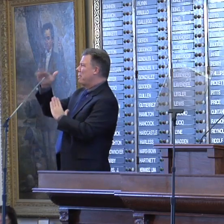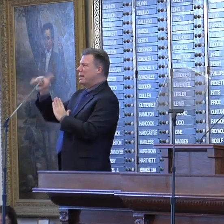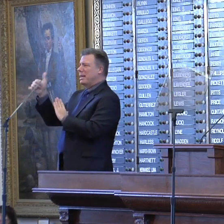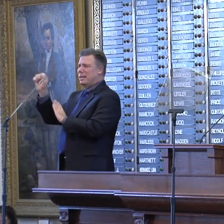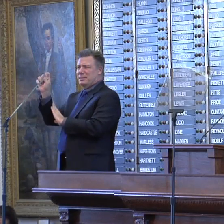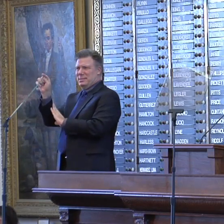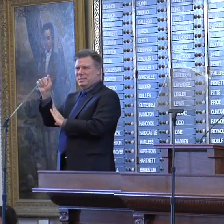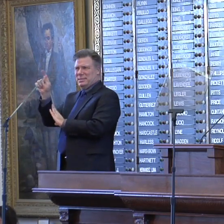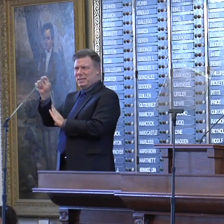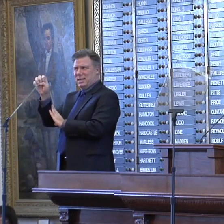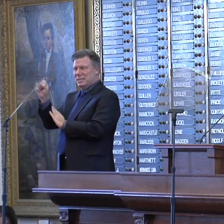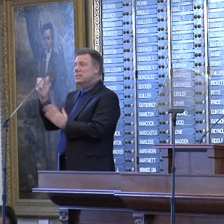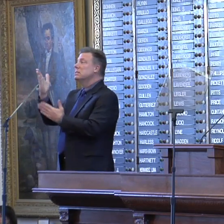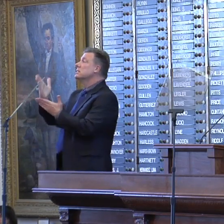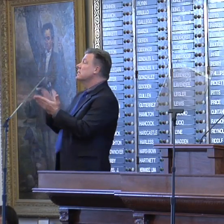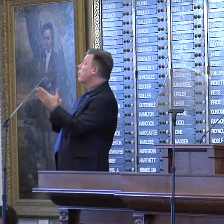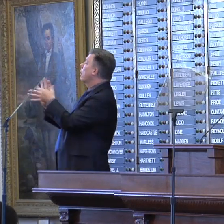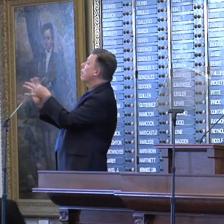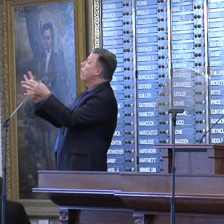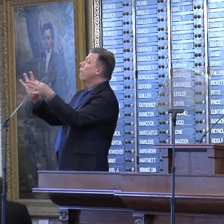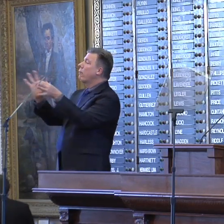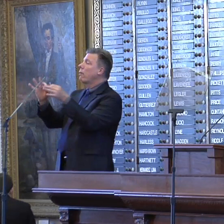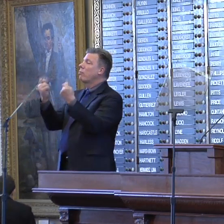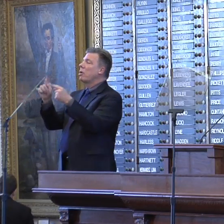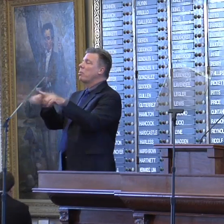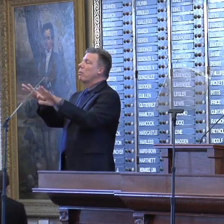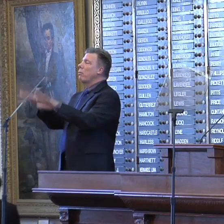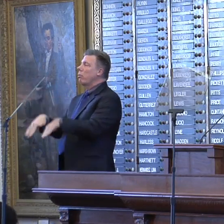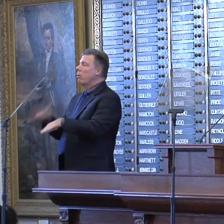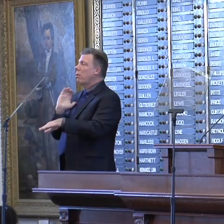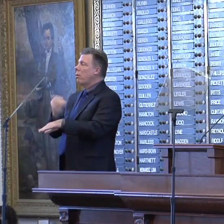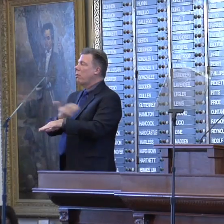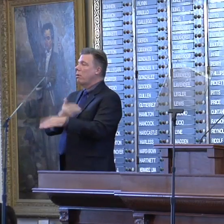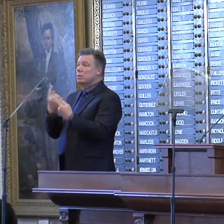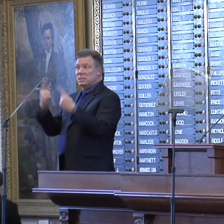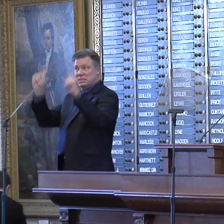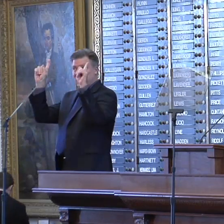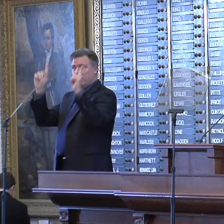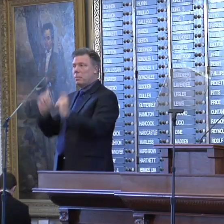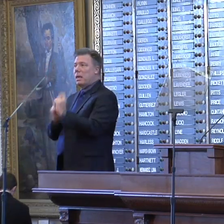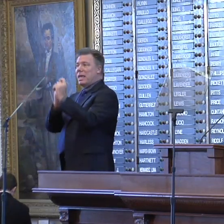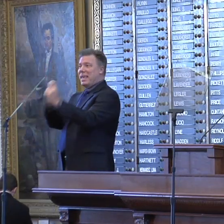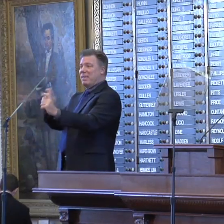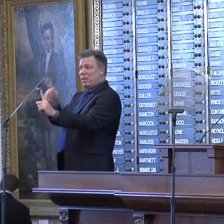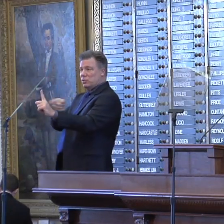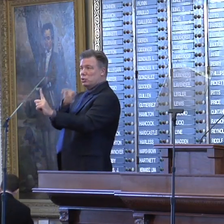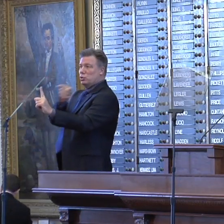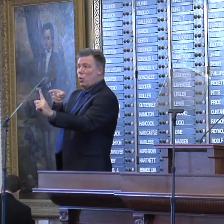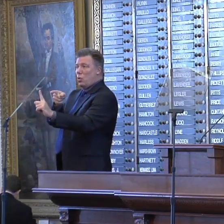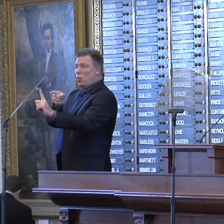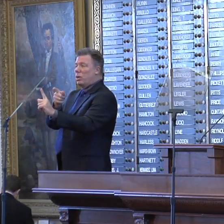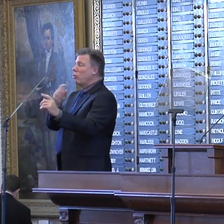partisan commentators have tried to downplay our economic success by giving sole credit to our energy